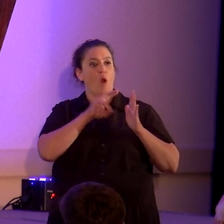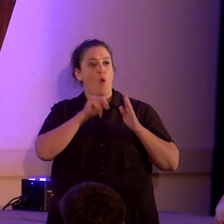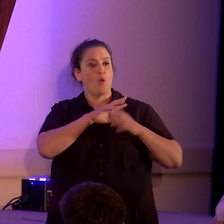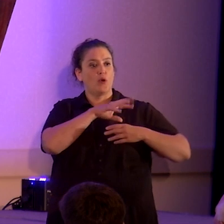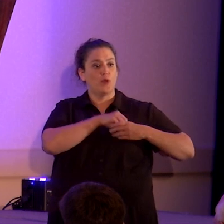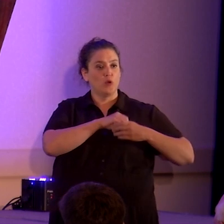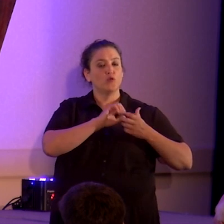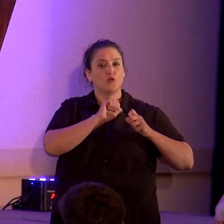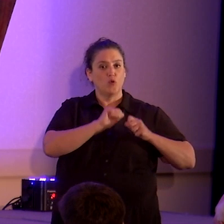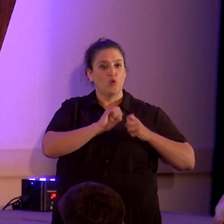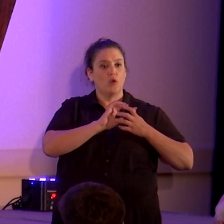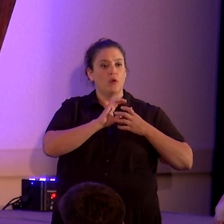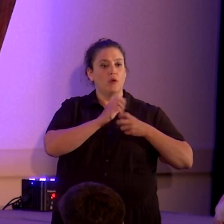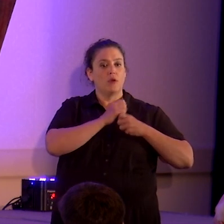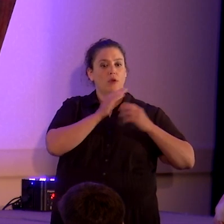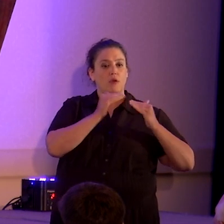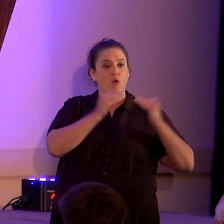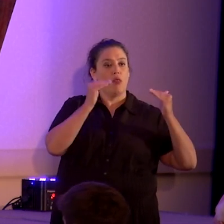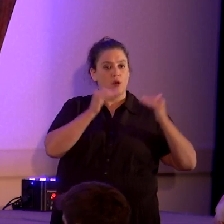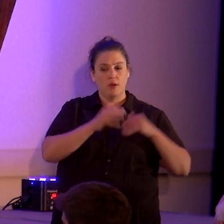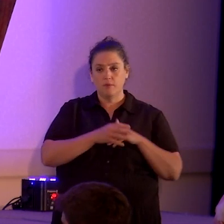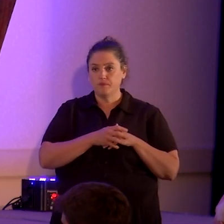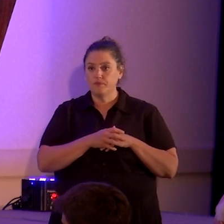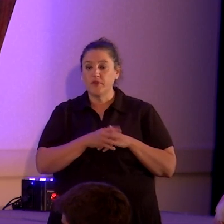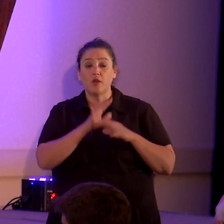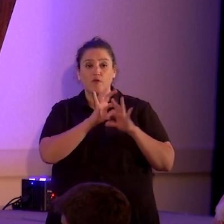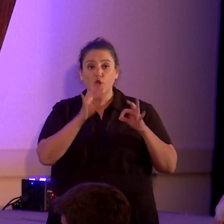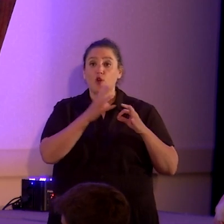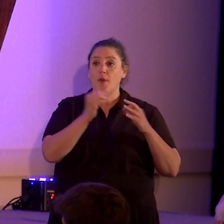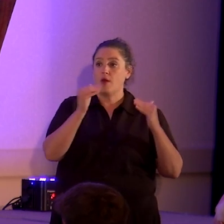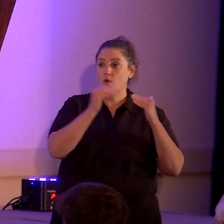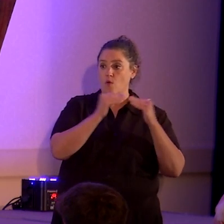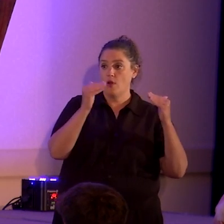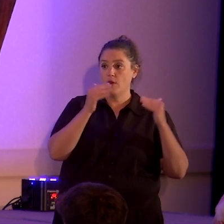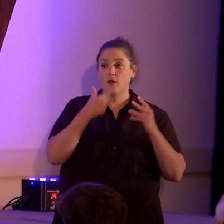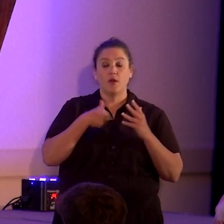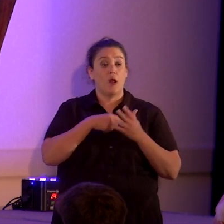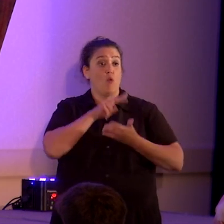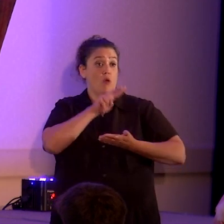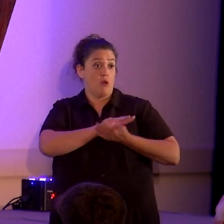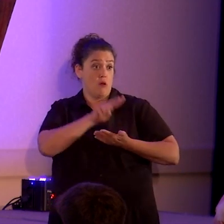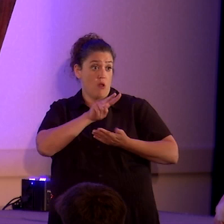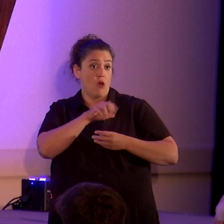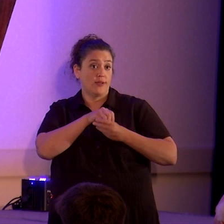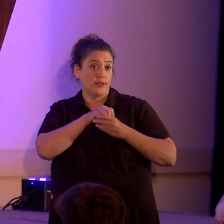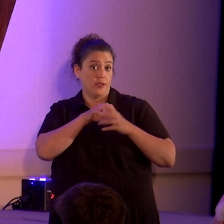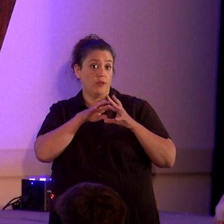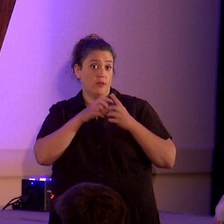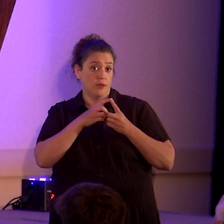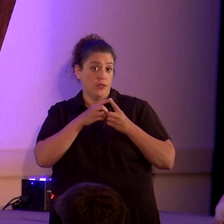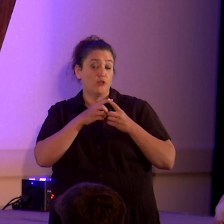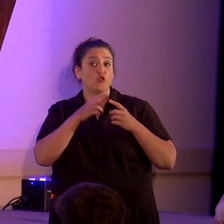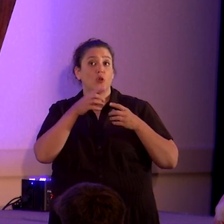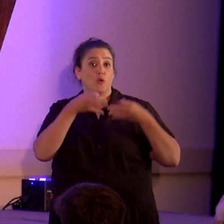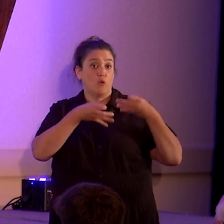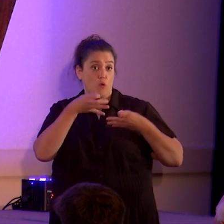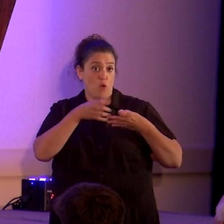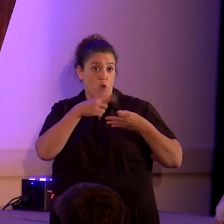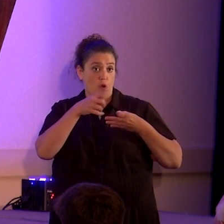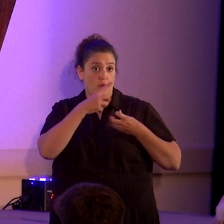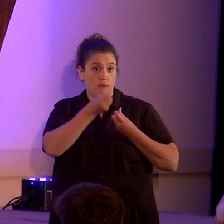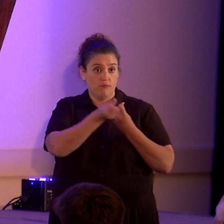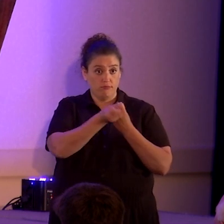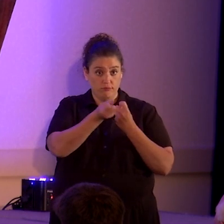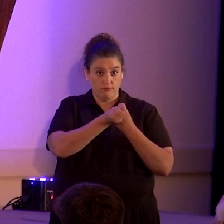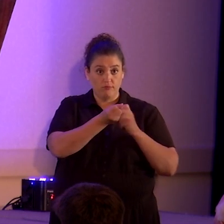gain equality, first liberty, then equality. Now, we lost, unfortunately, in the district court. The district court ruled in favor of